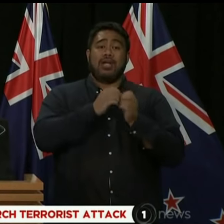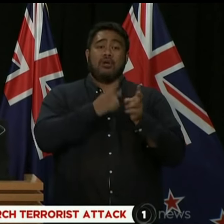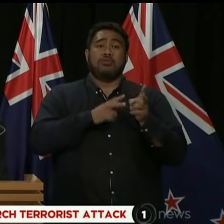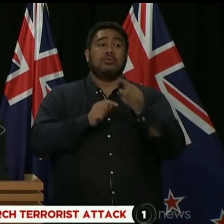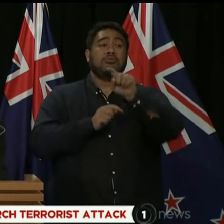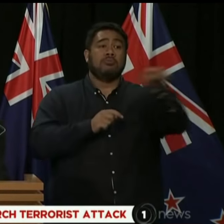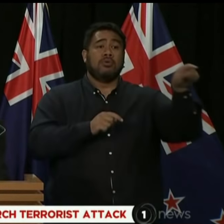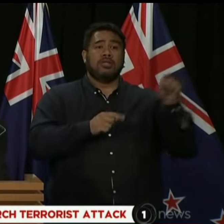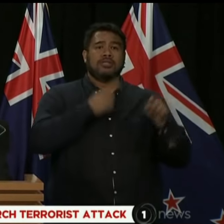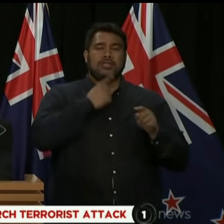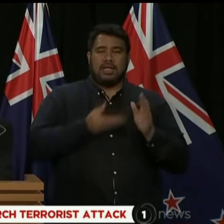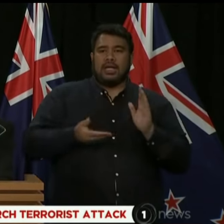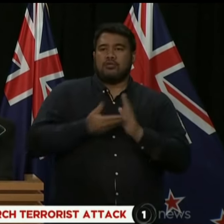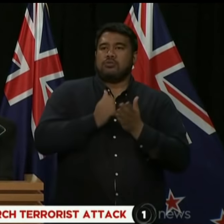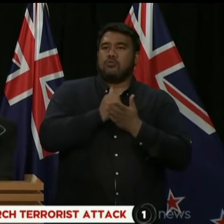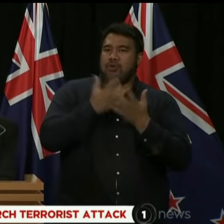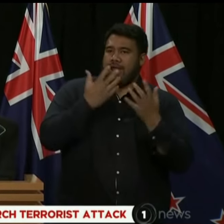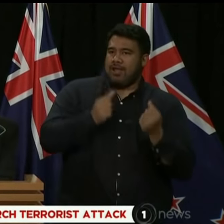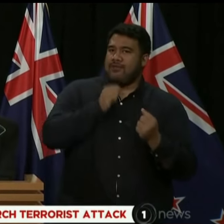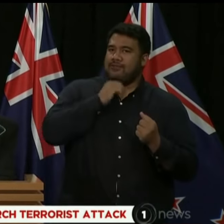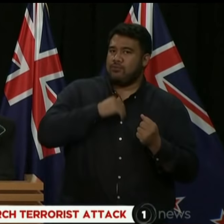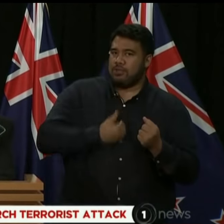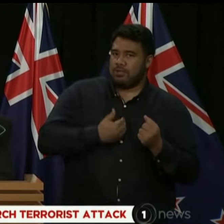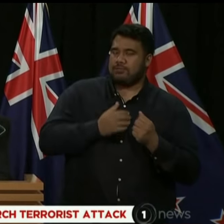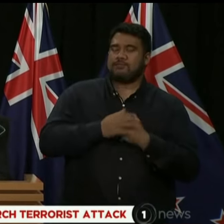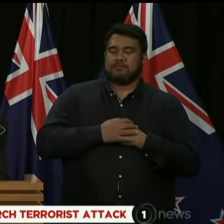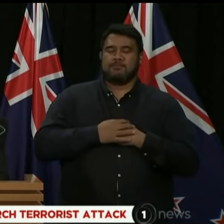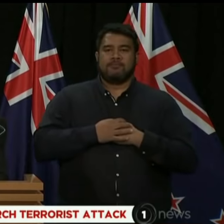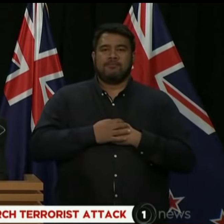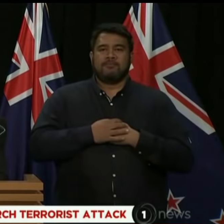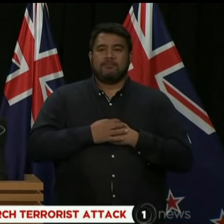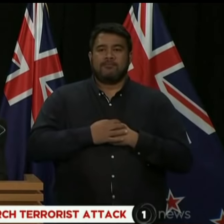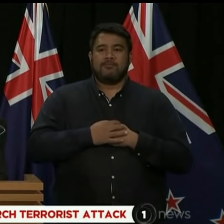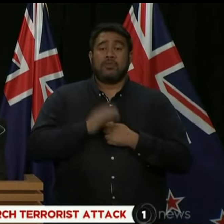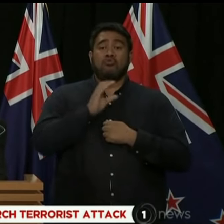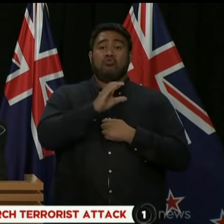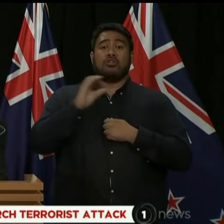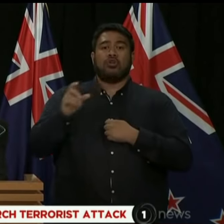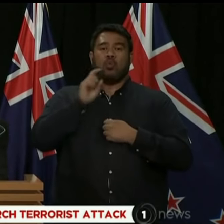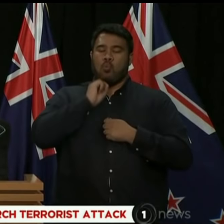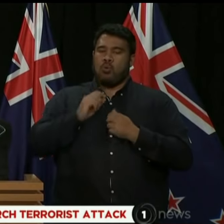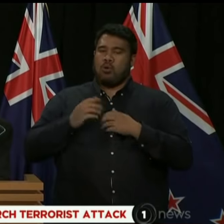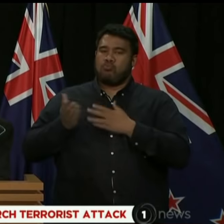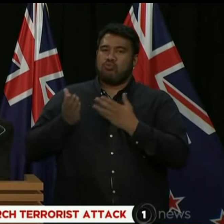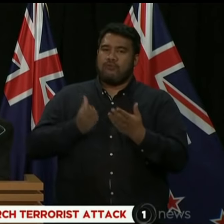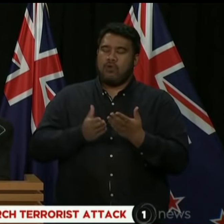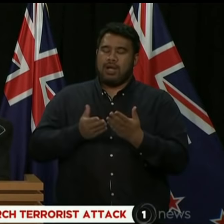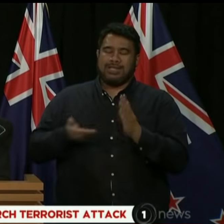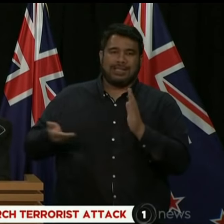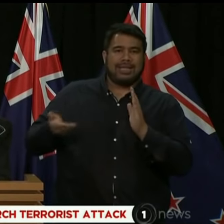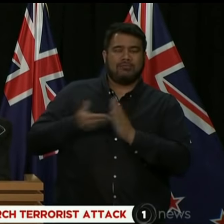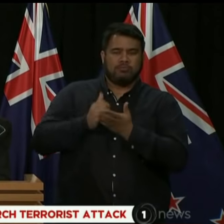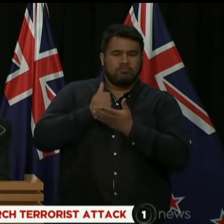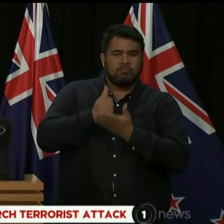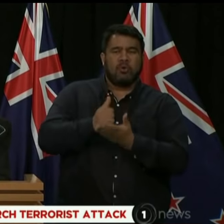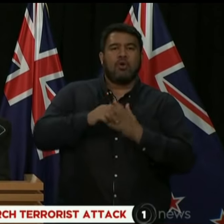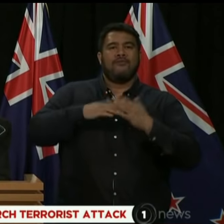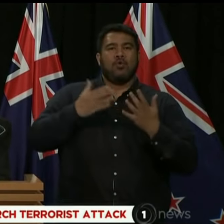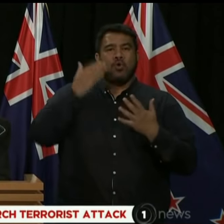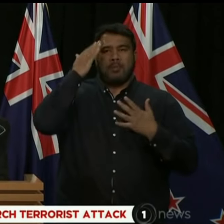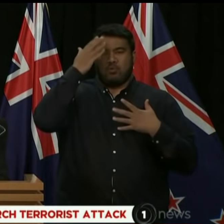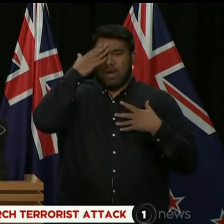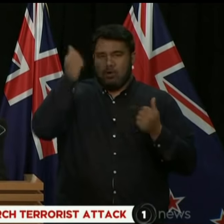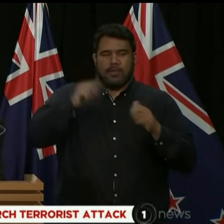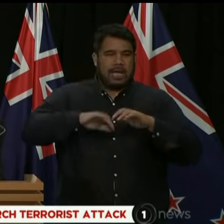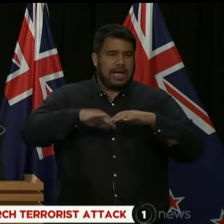There will be additional support provided in Christchurch for mental health and psychosocial needs. If